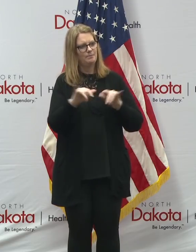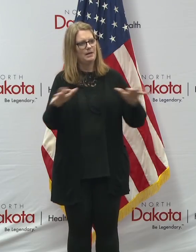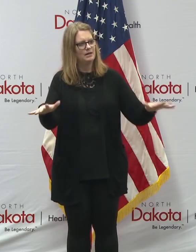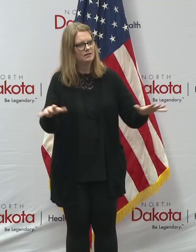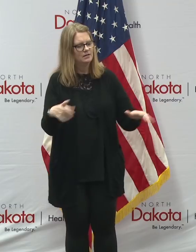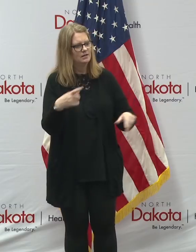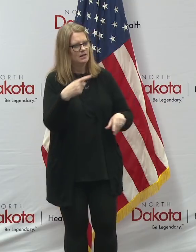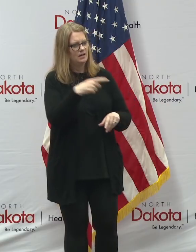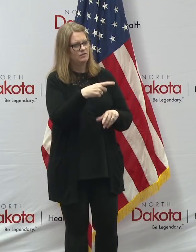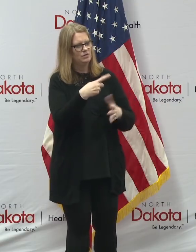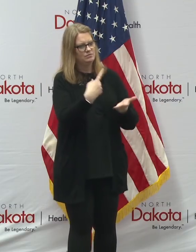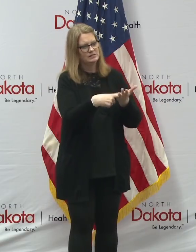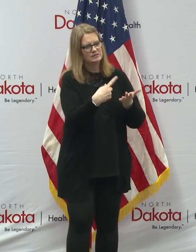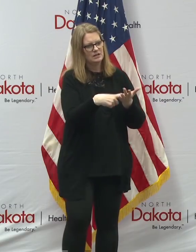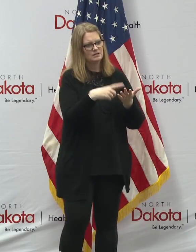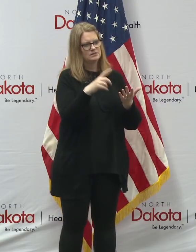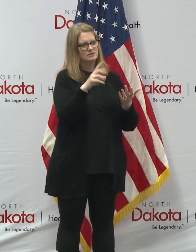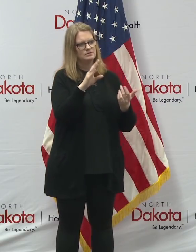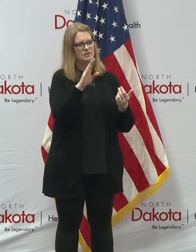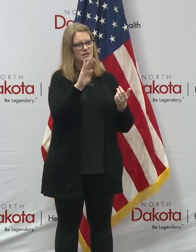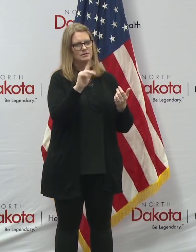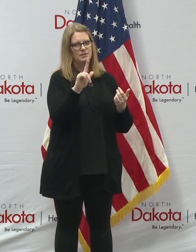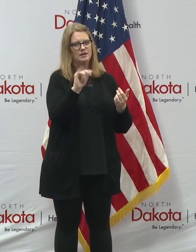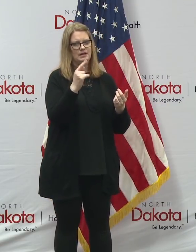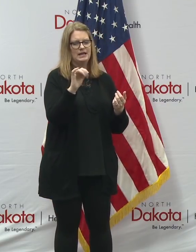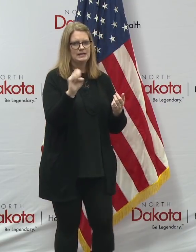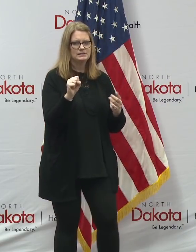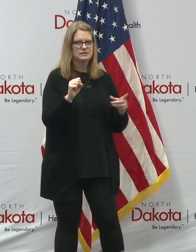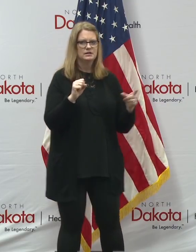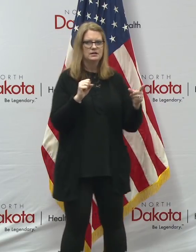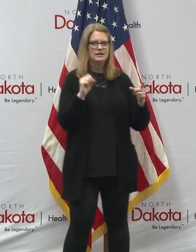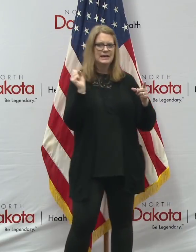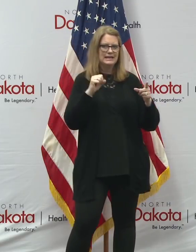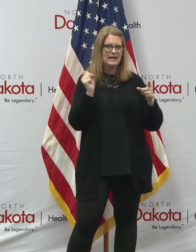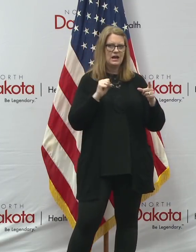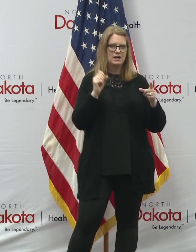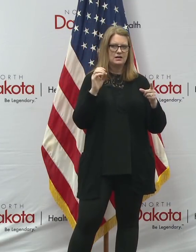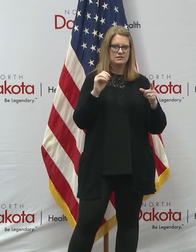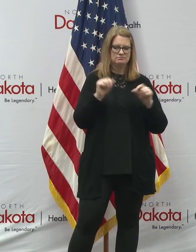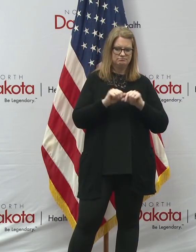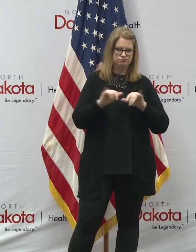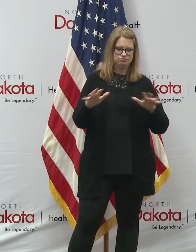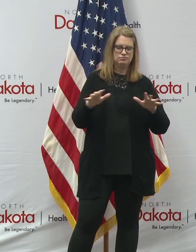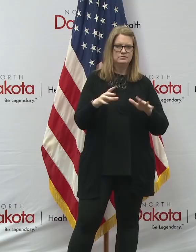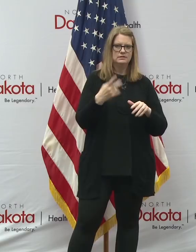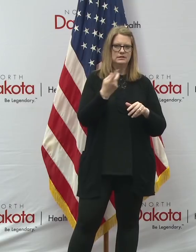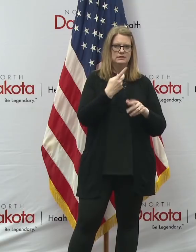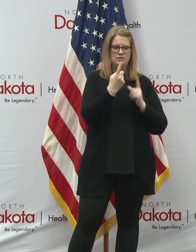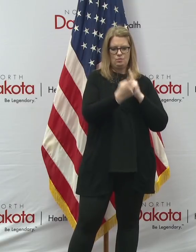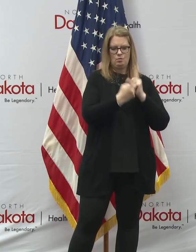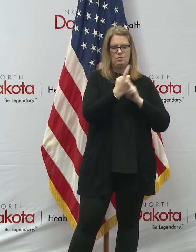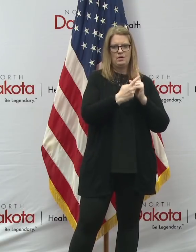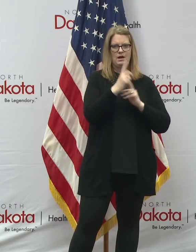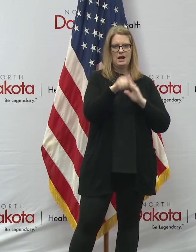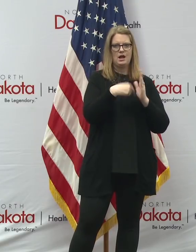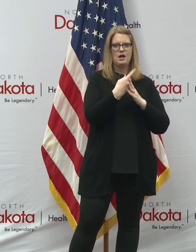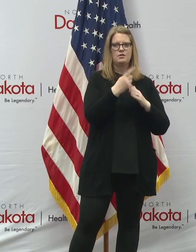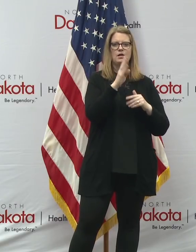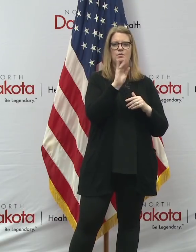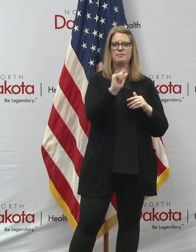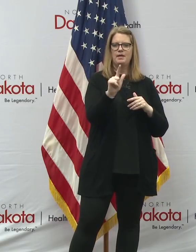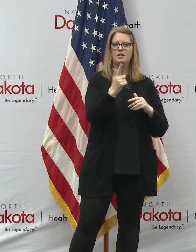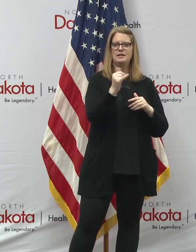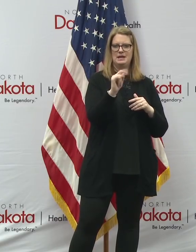since, uh, the outbreak has emerged in North Dakota. Yeah. When it first, uh, got going, I had an hour-long one-on-one with, uh, with Bill,